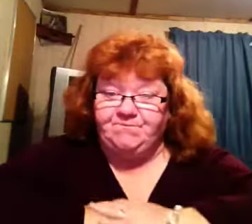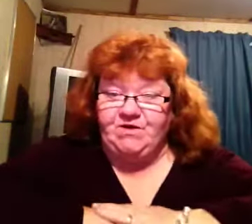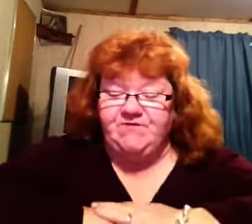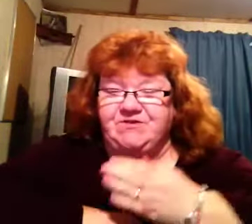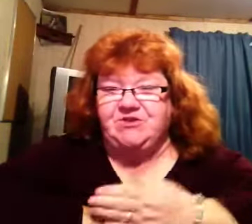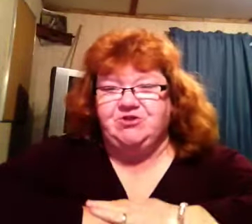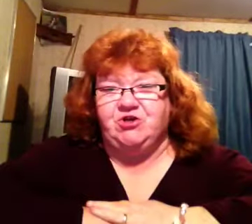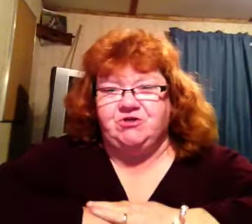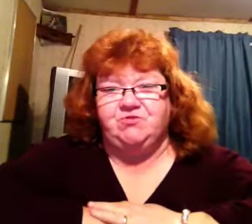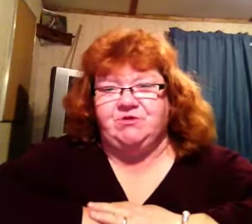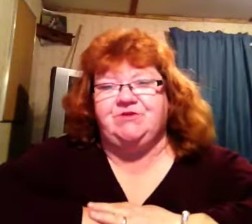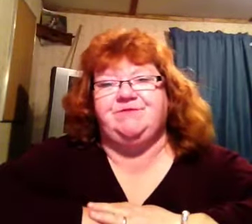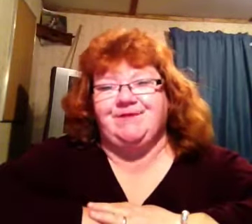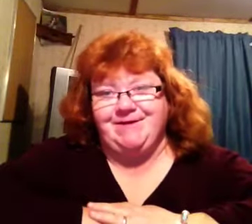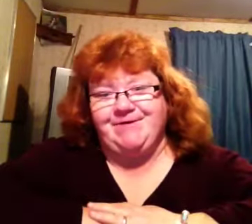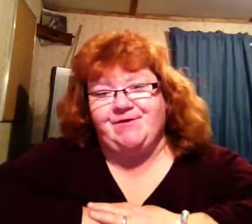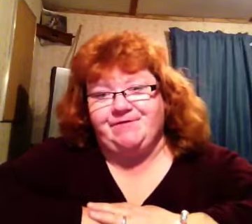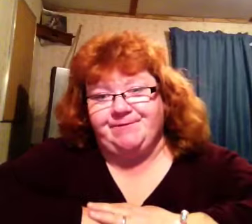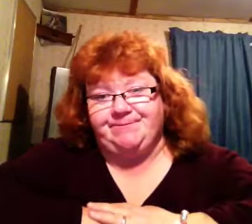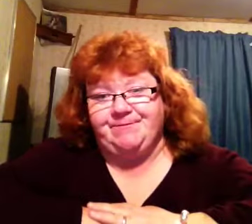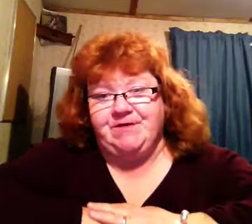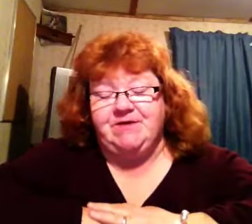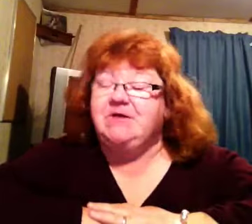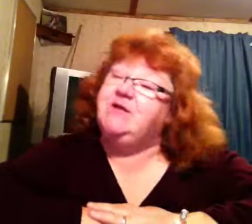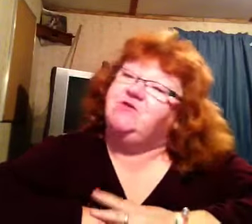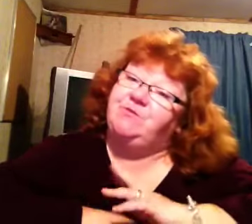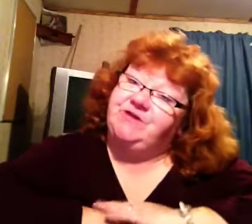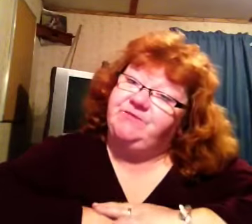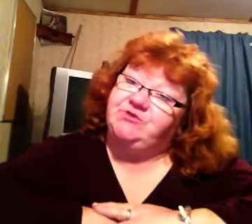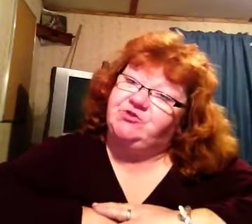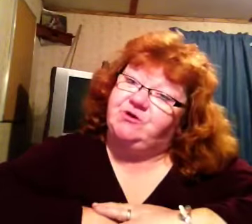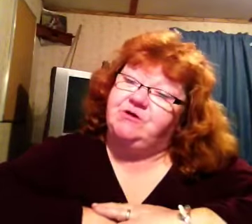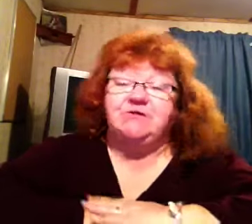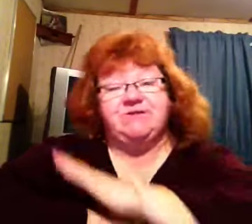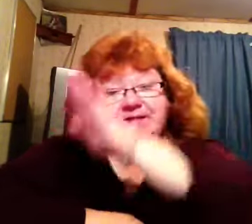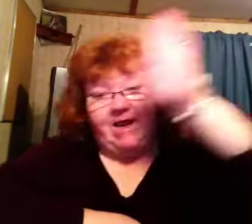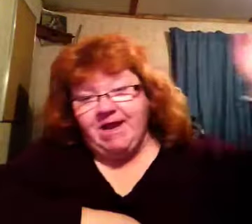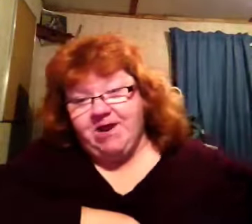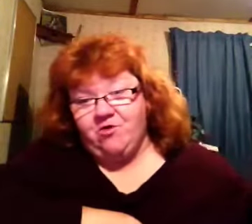If I start talking too much, I get coughing. So I'm going to keep this short and just say hello.